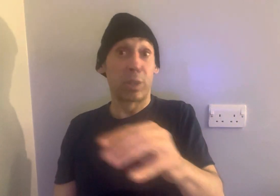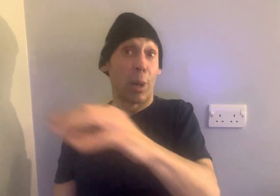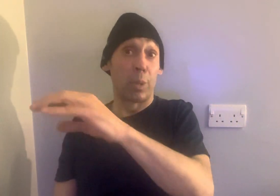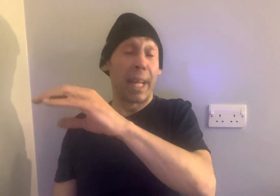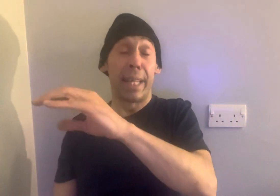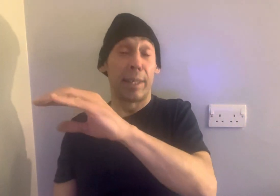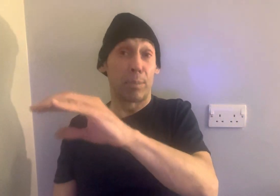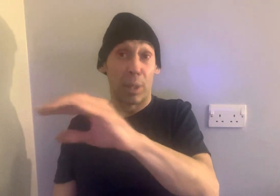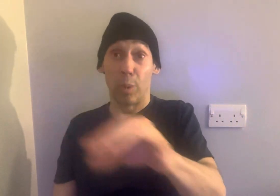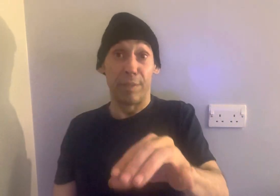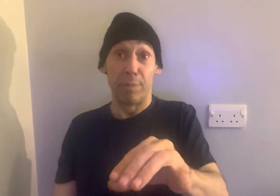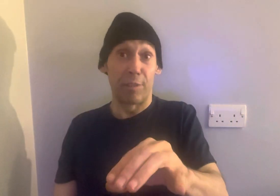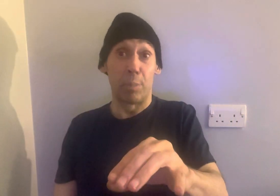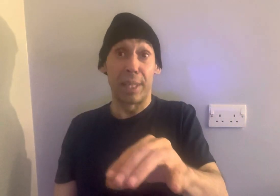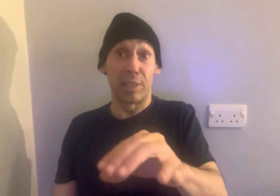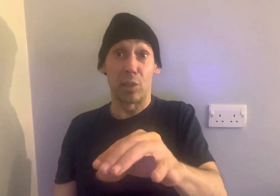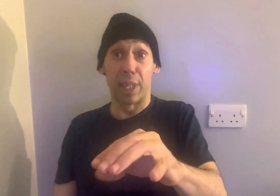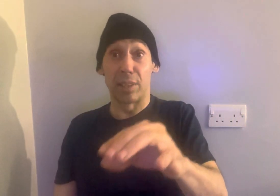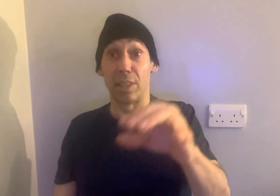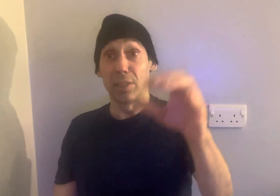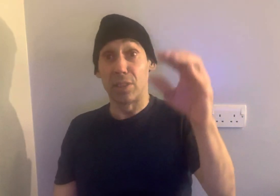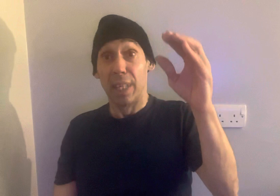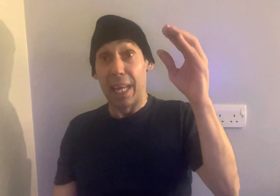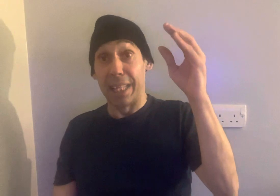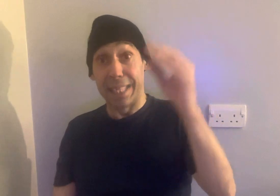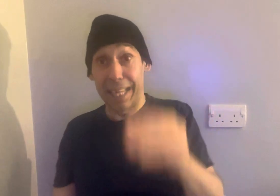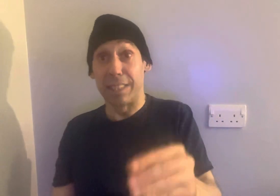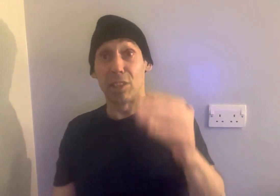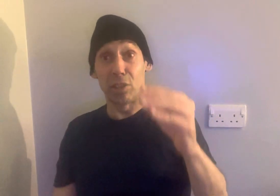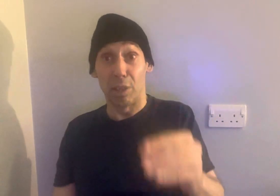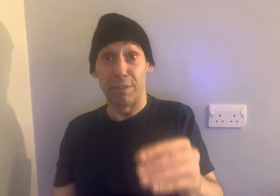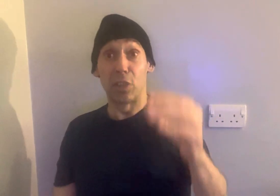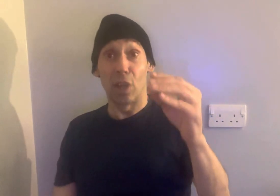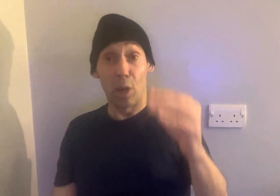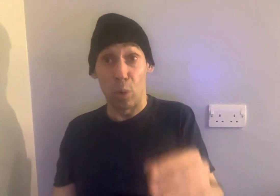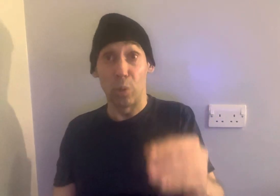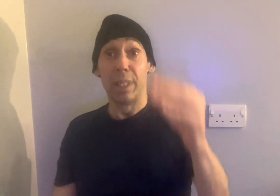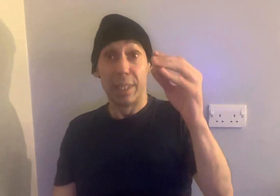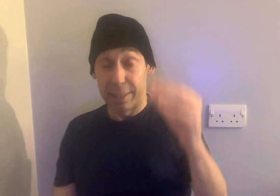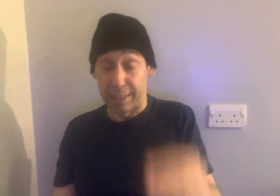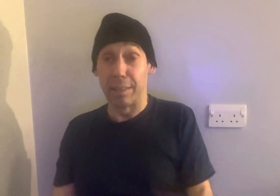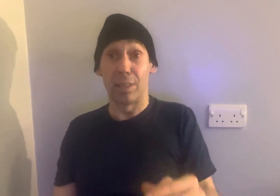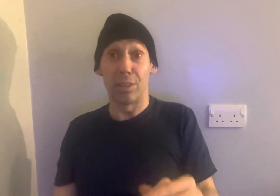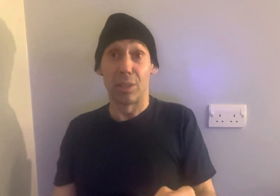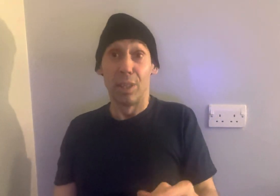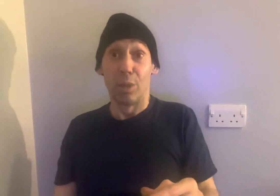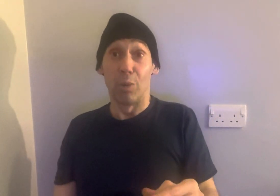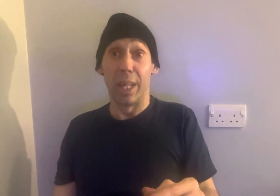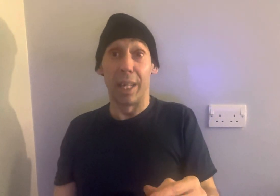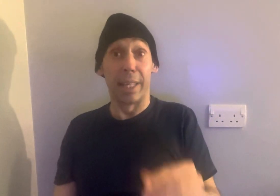ended up somewhere within three places on that sentence and he had to serve the whole sentence. Right. And